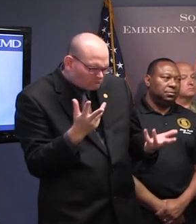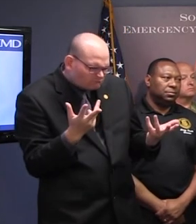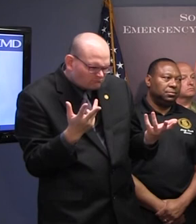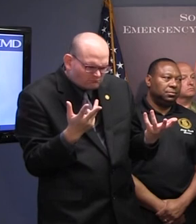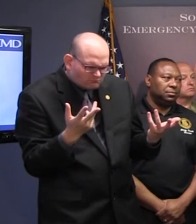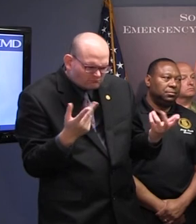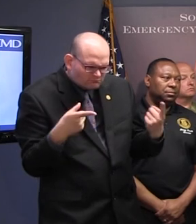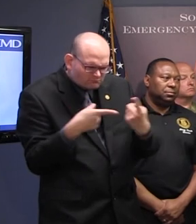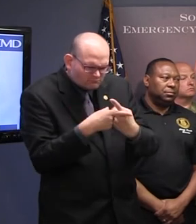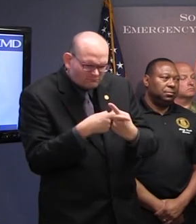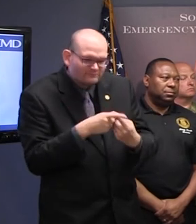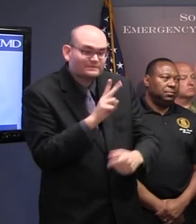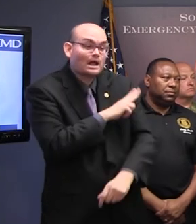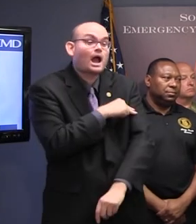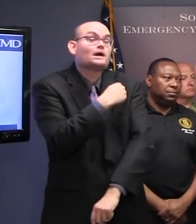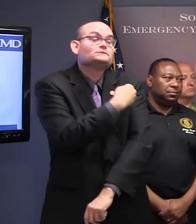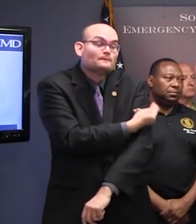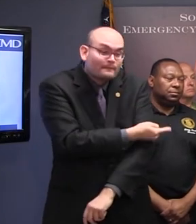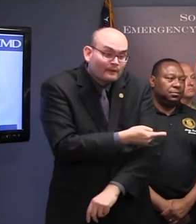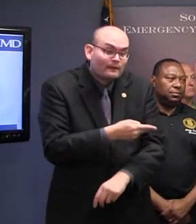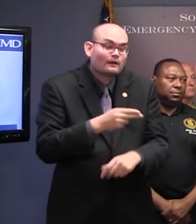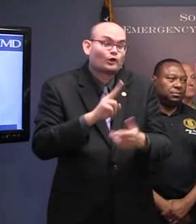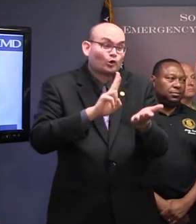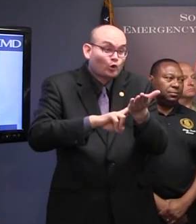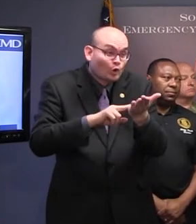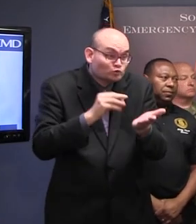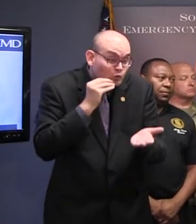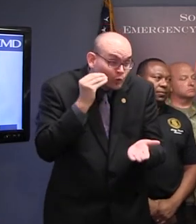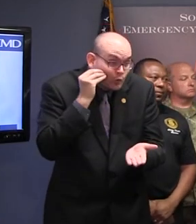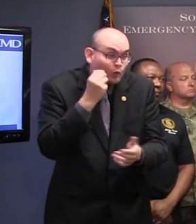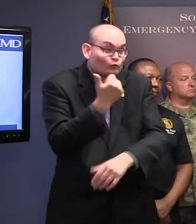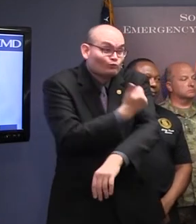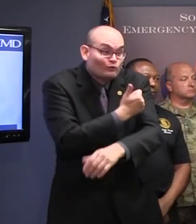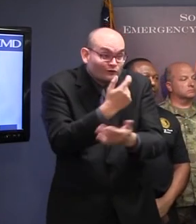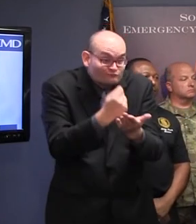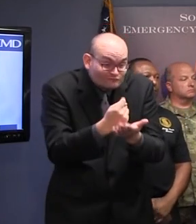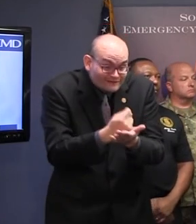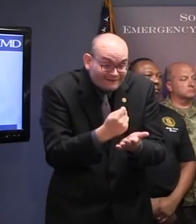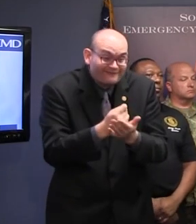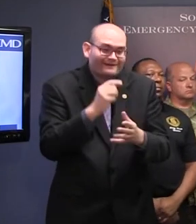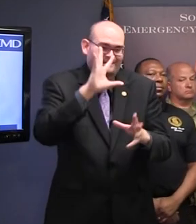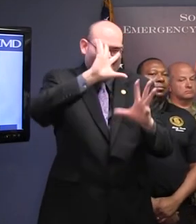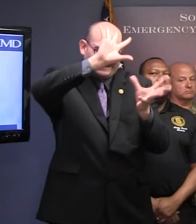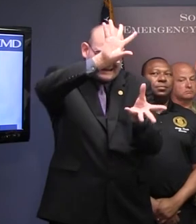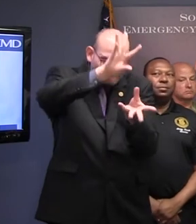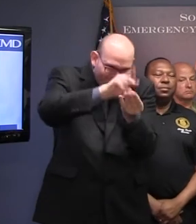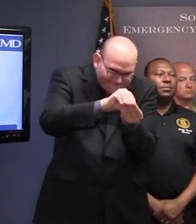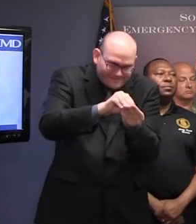included hospitals, nursing homes. That's everybody. That's everybody, yes.